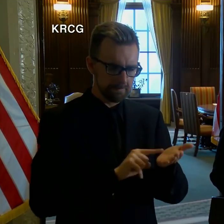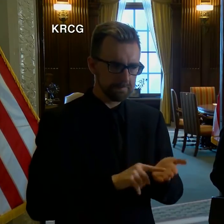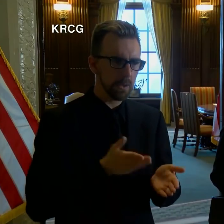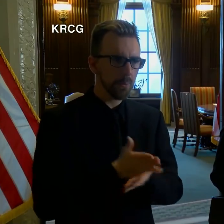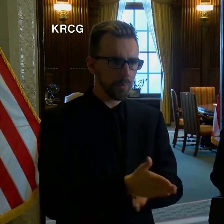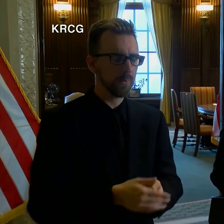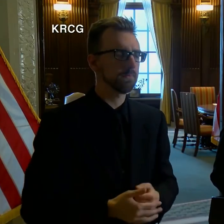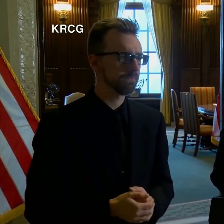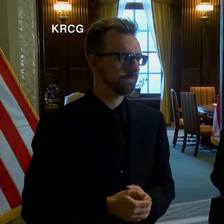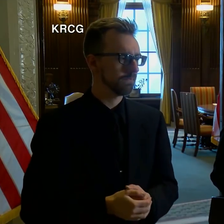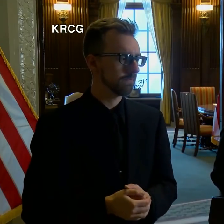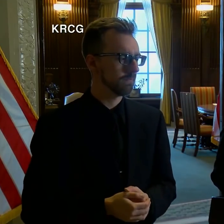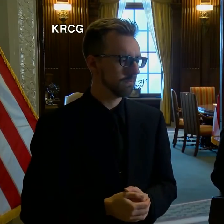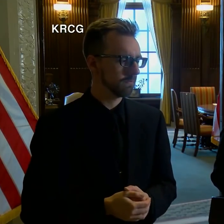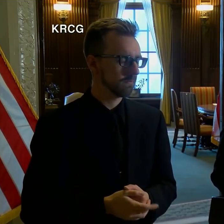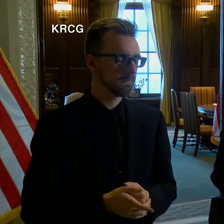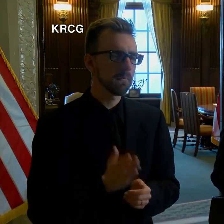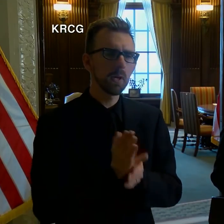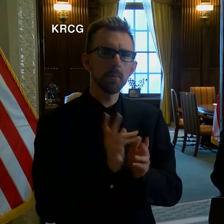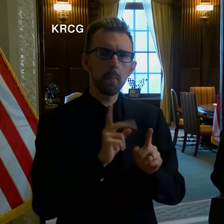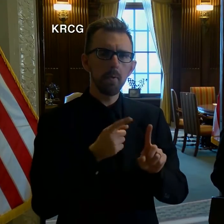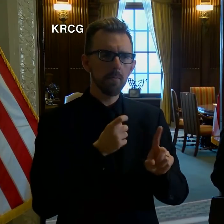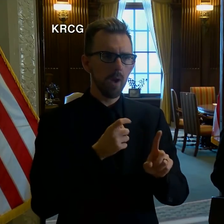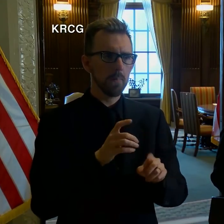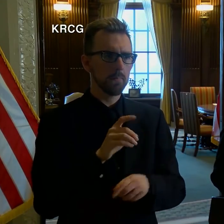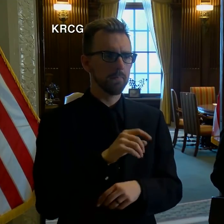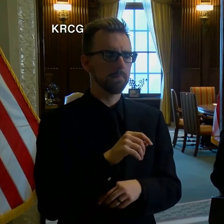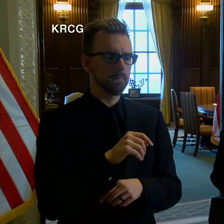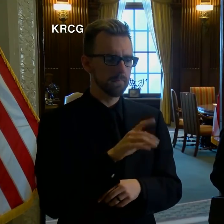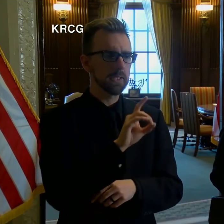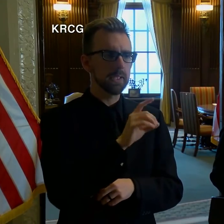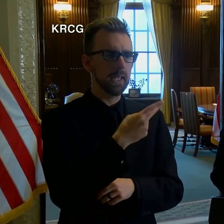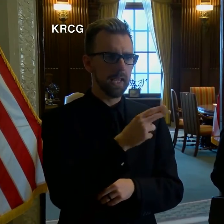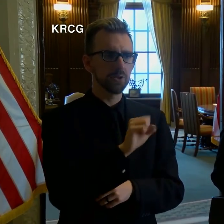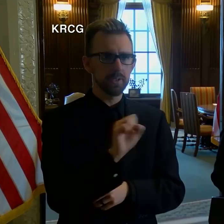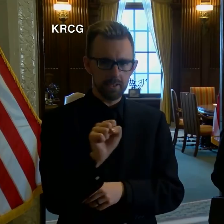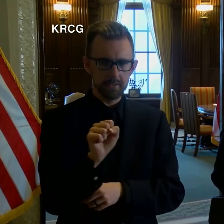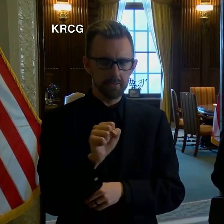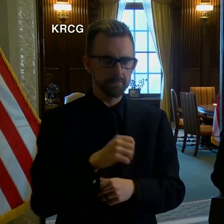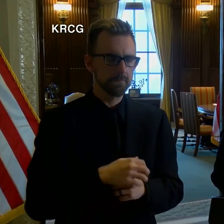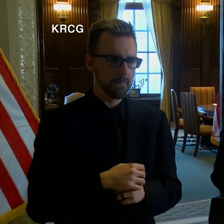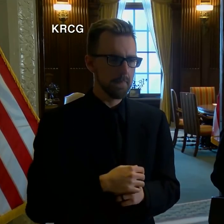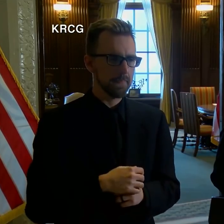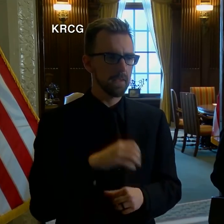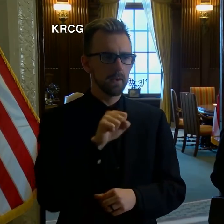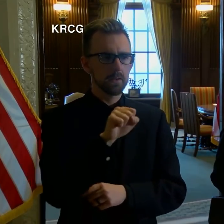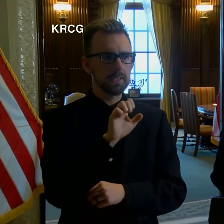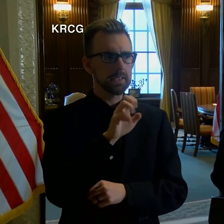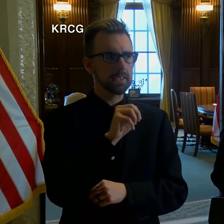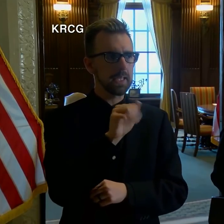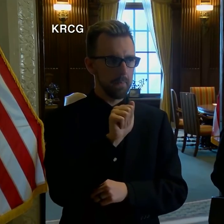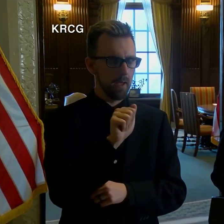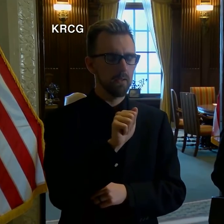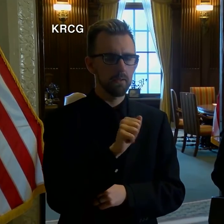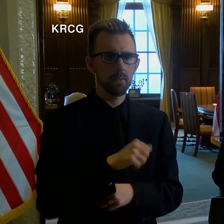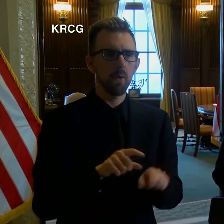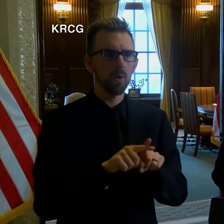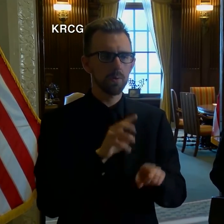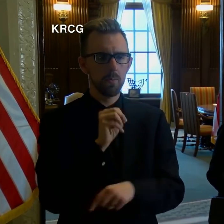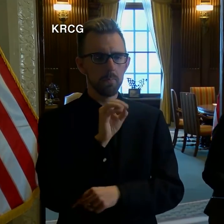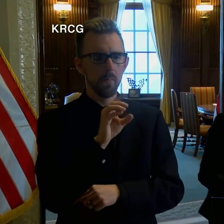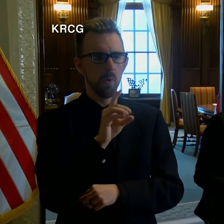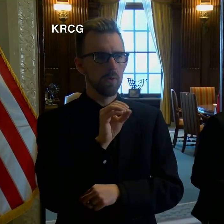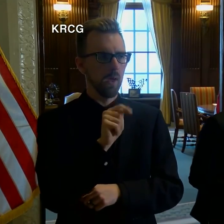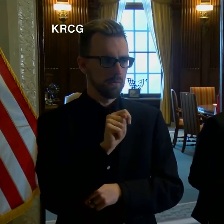people from Department of Health and Senior Services, the State Emergency Management Agency, as well as MoDOT.